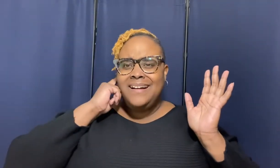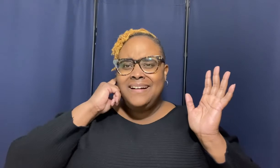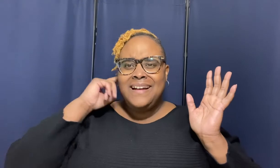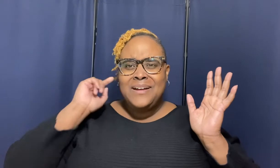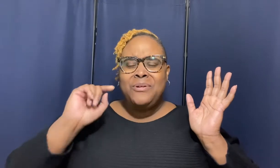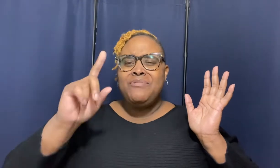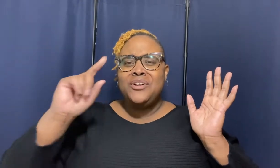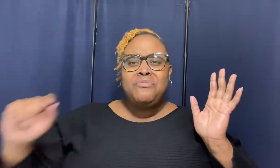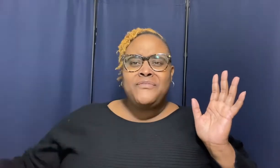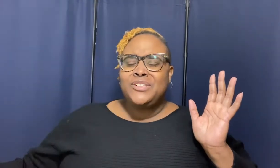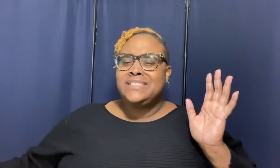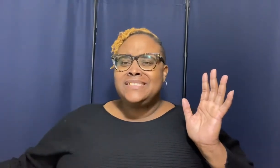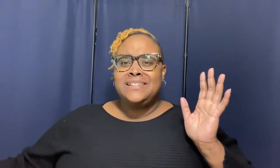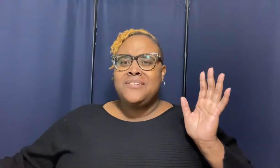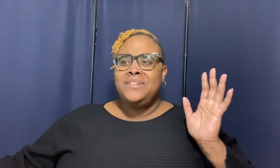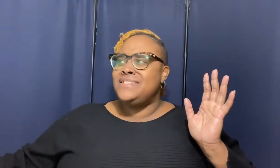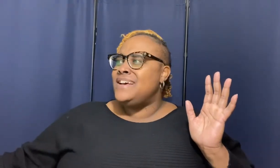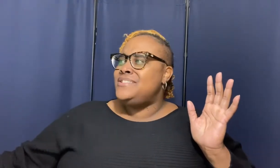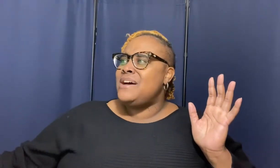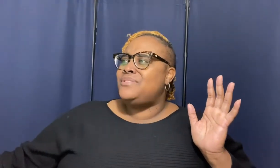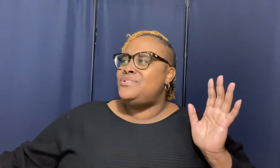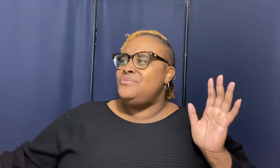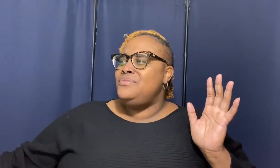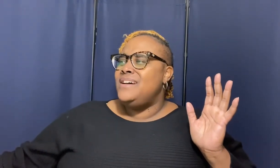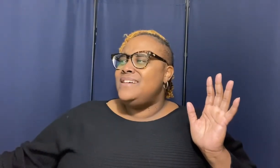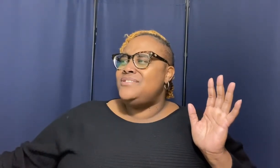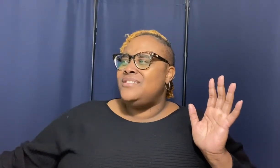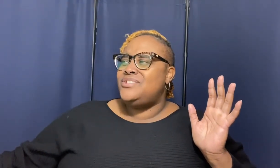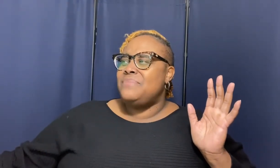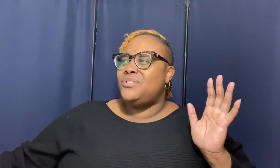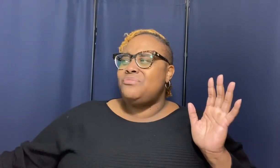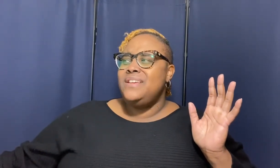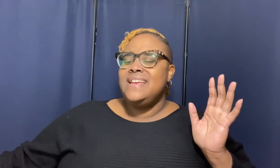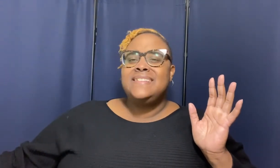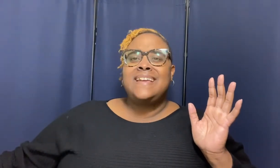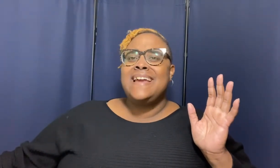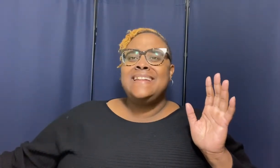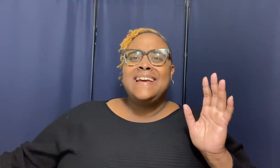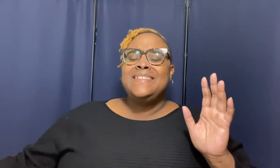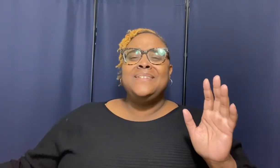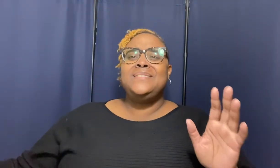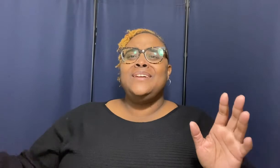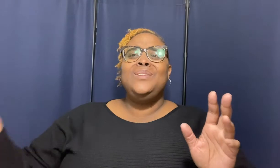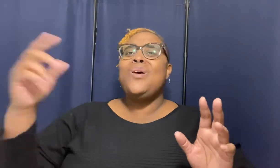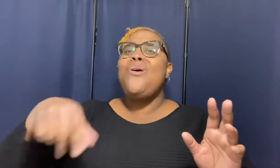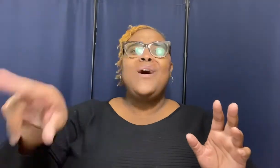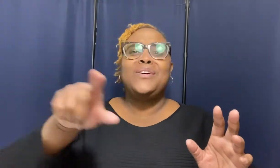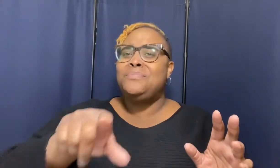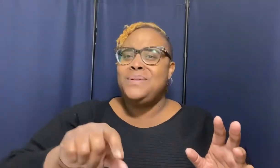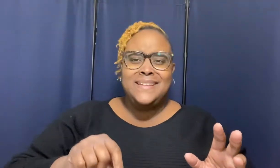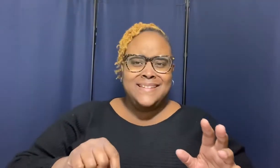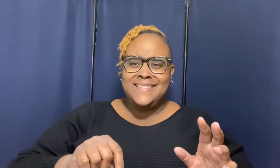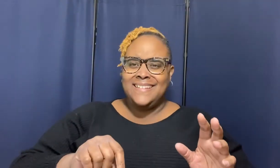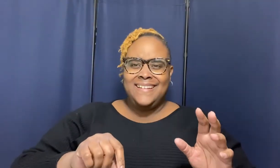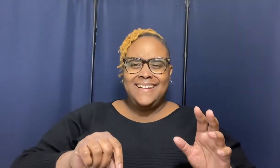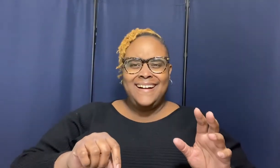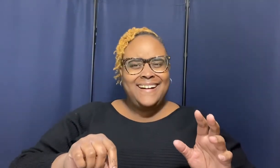we read over in first thessalonians chapter two uh chapter three he say and the the lord of peace huh